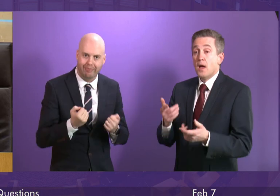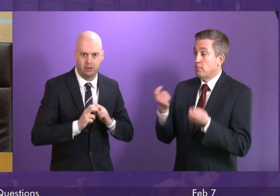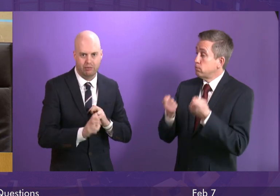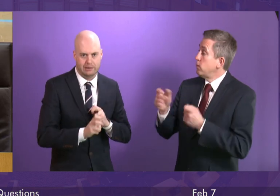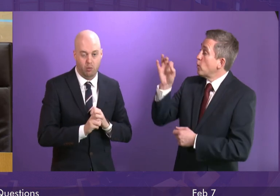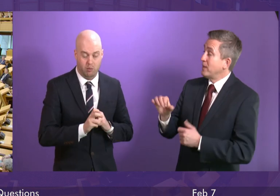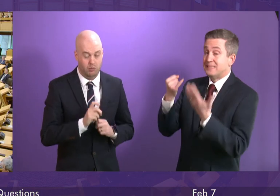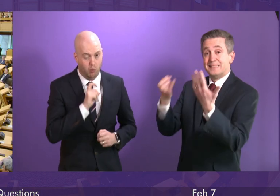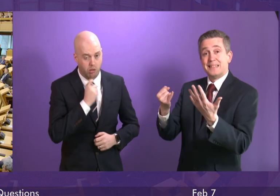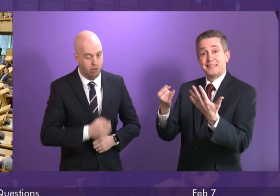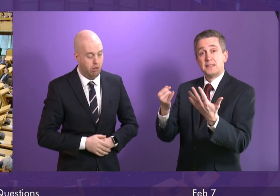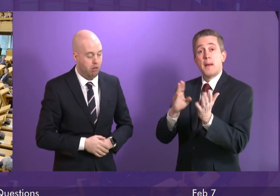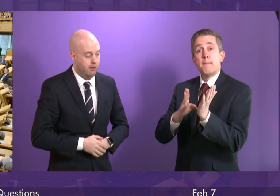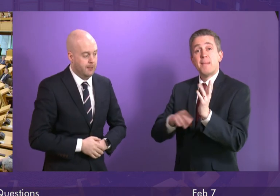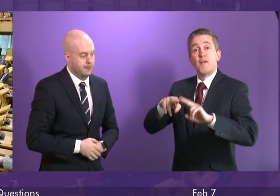6 Mary Fee